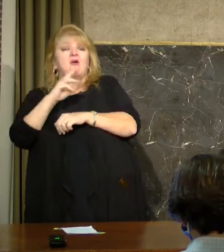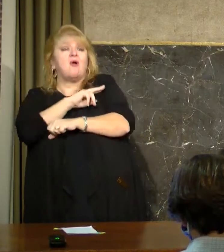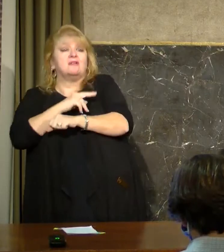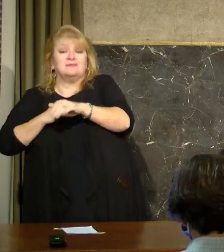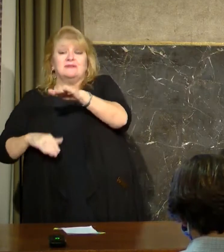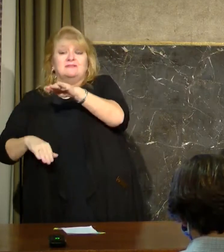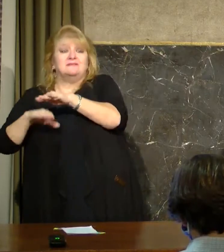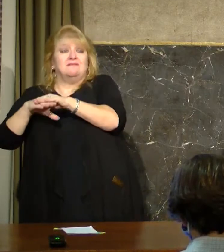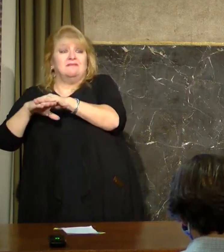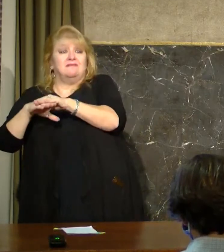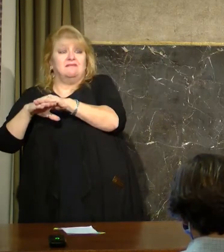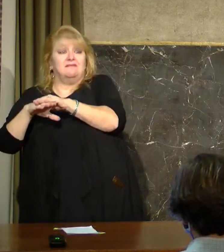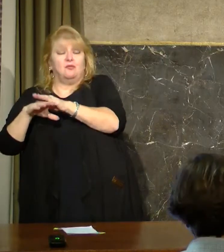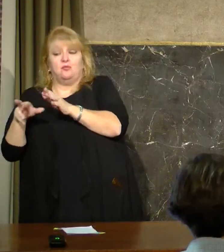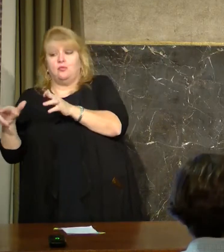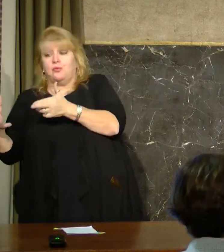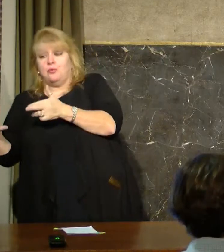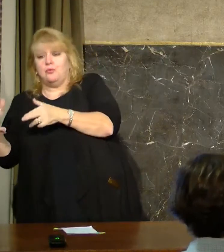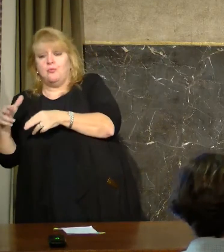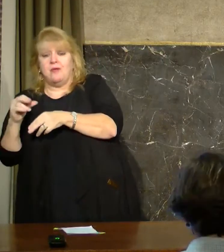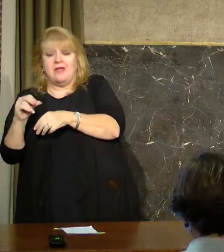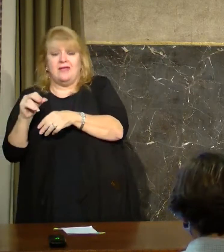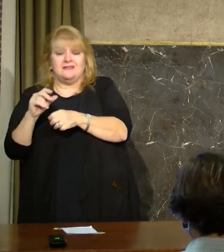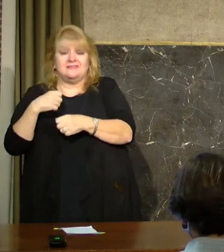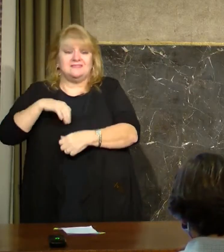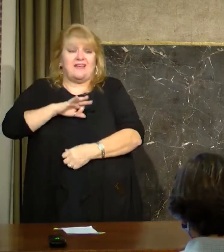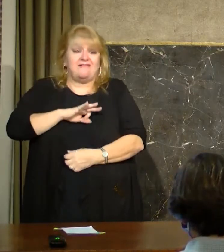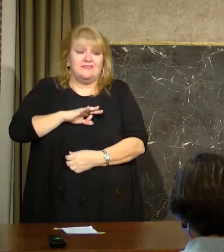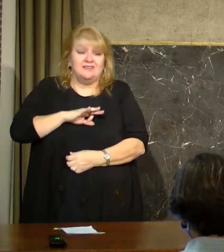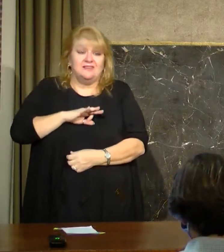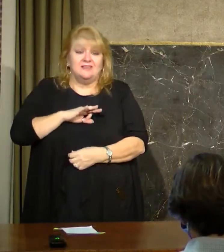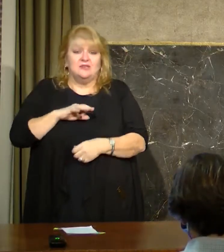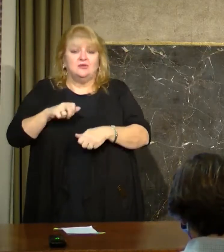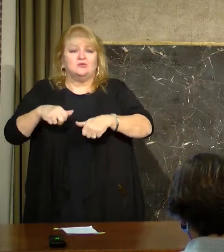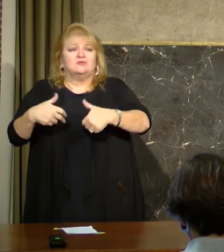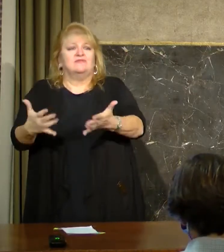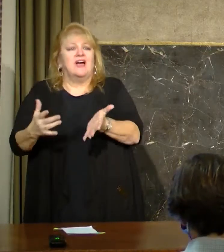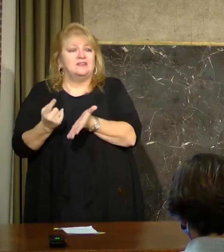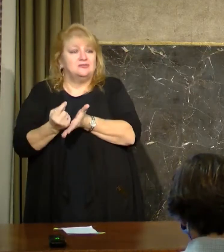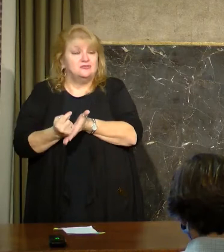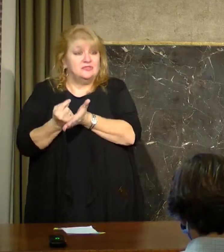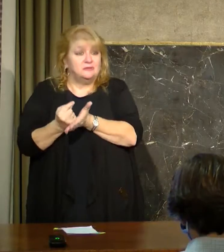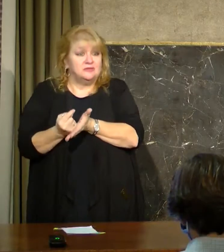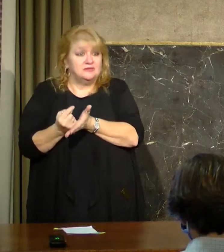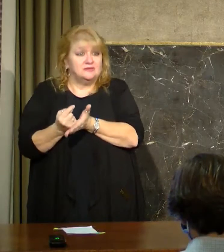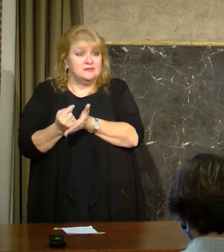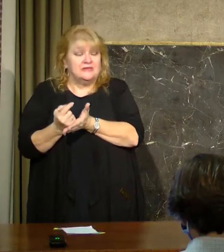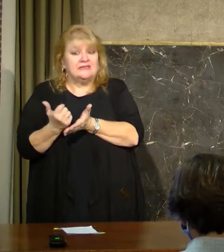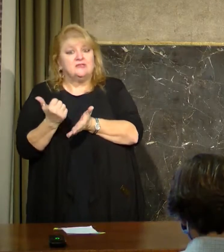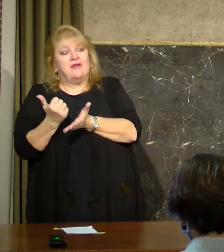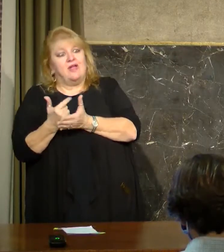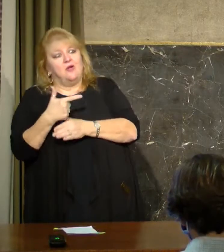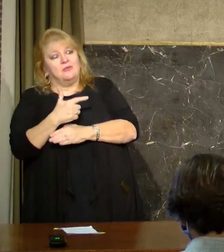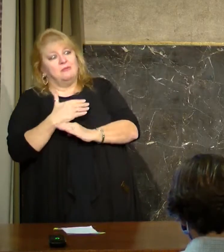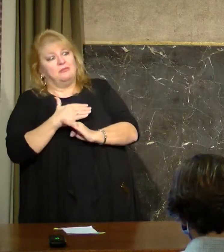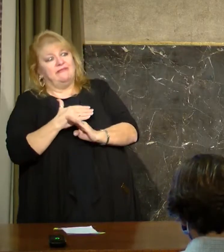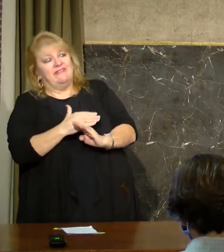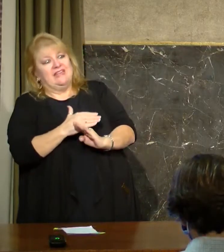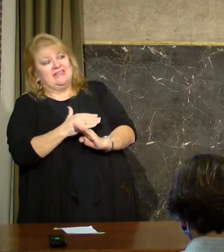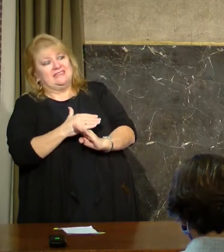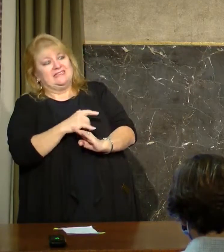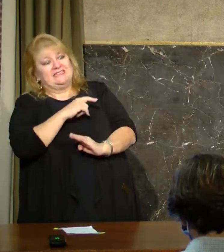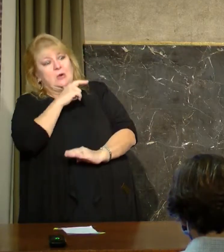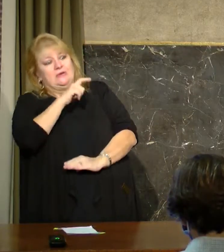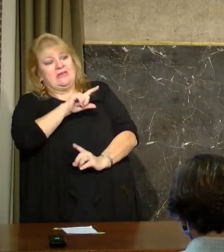treat people who are sick and prevent them from needing the hospital in the first place or to get them out of the